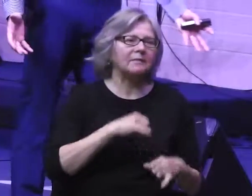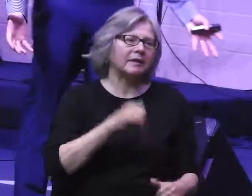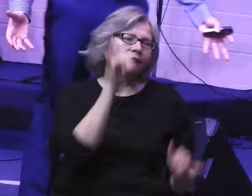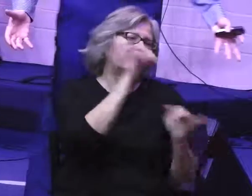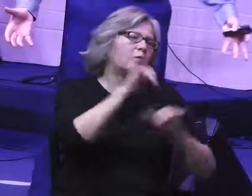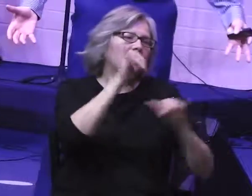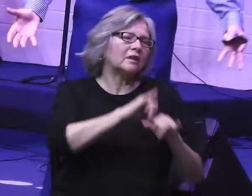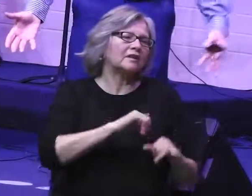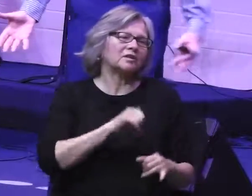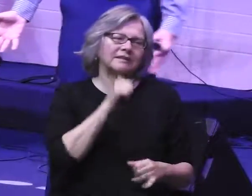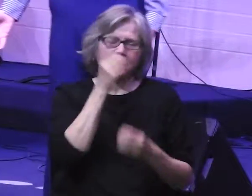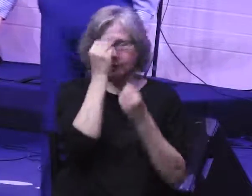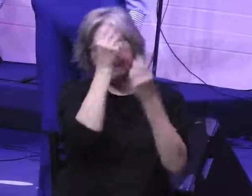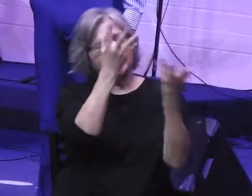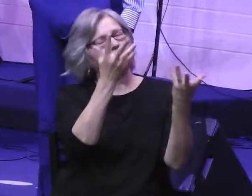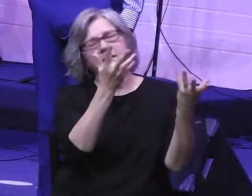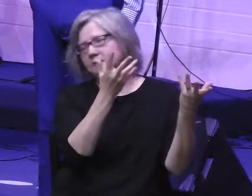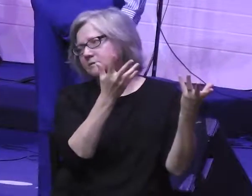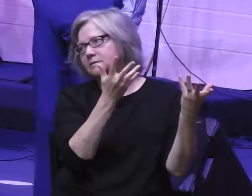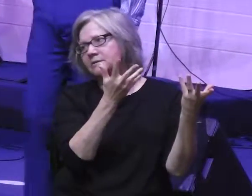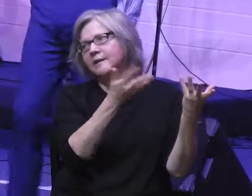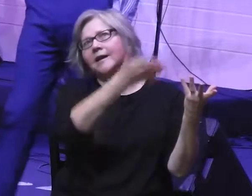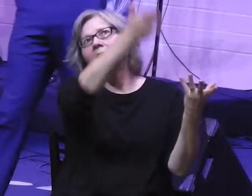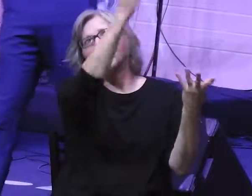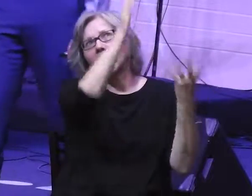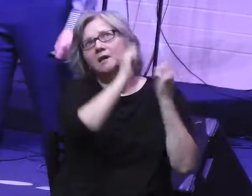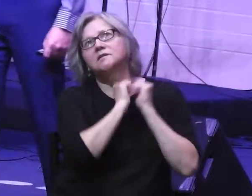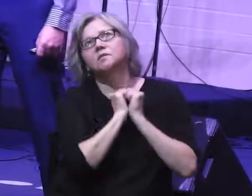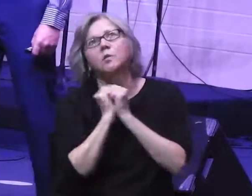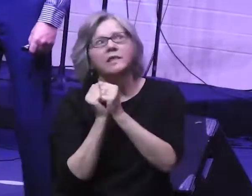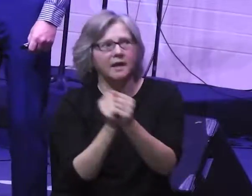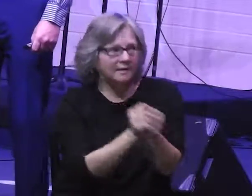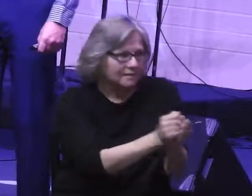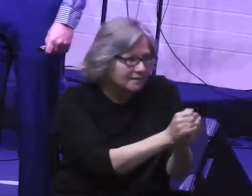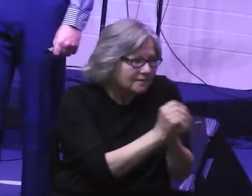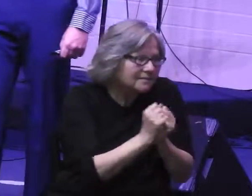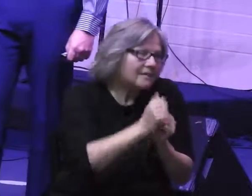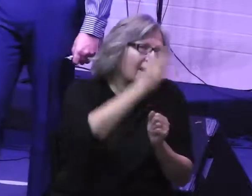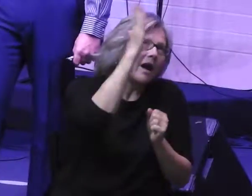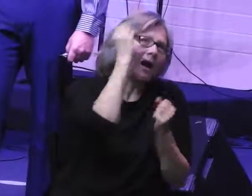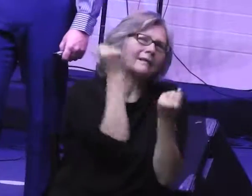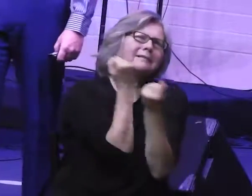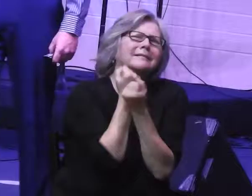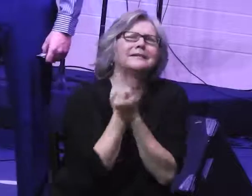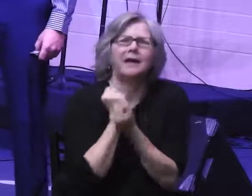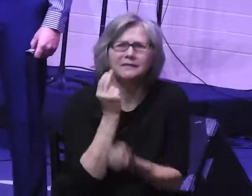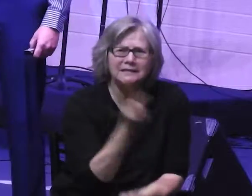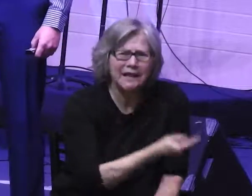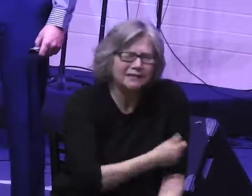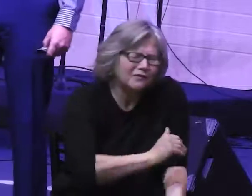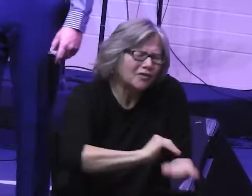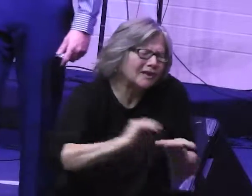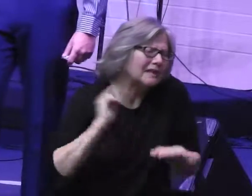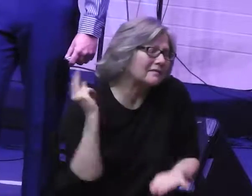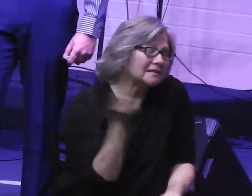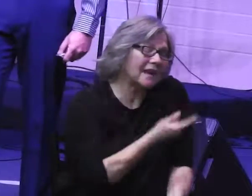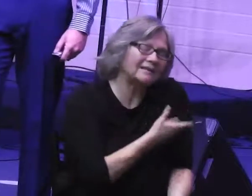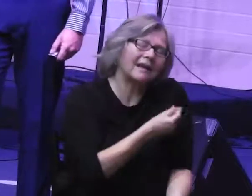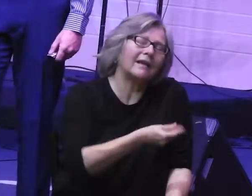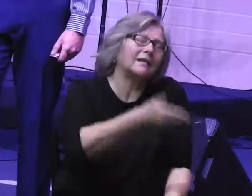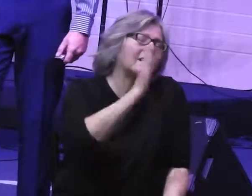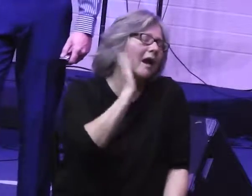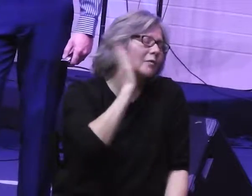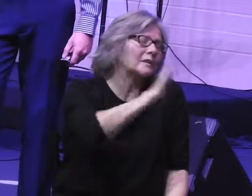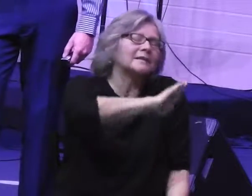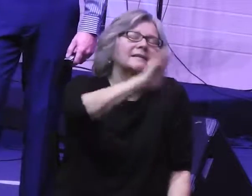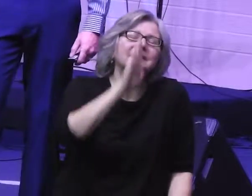foolish disobedience, God is with us. God loves us. God forgives us.